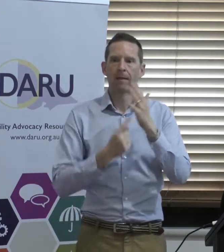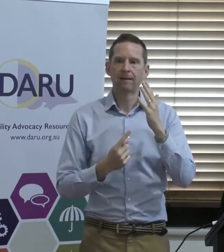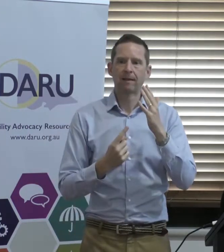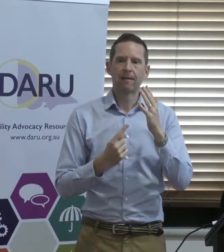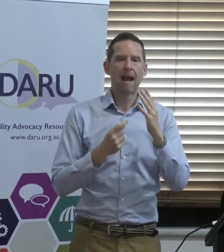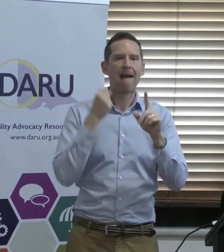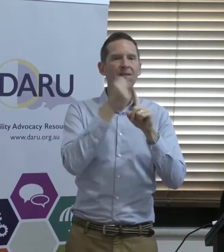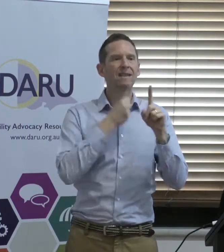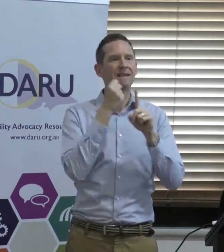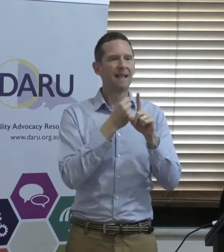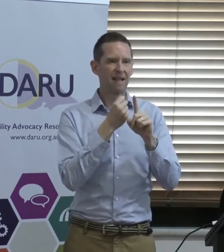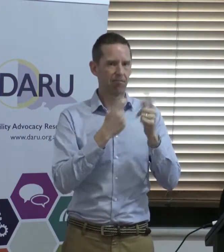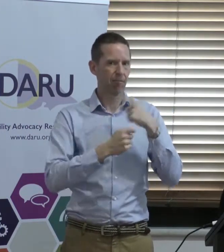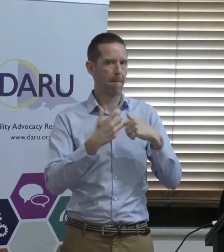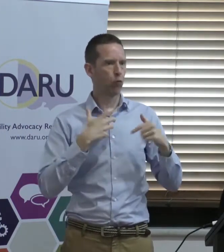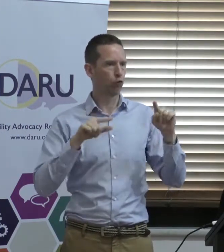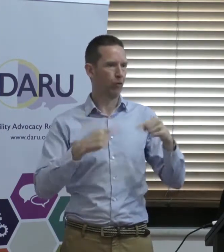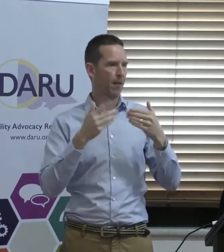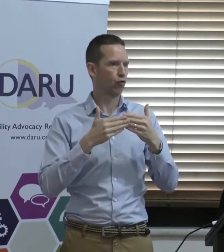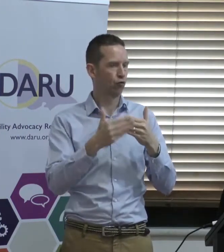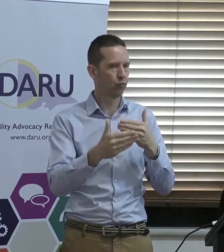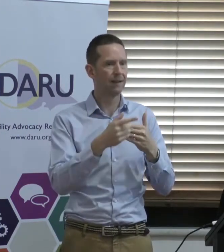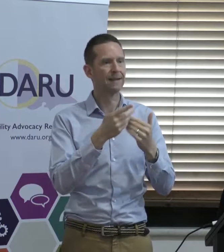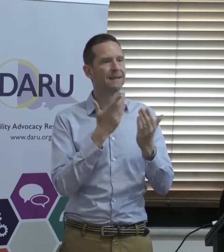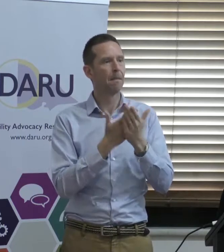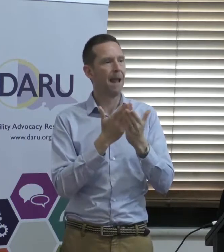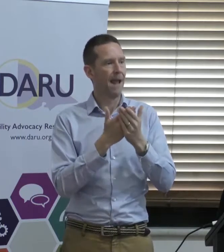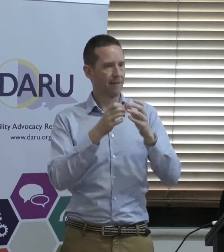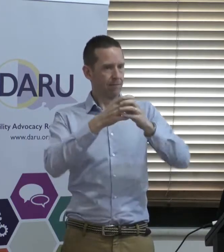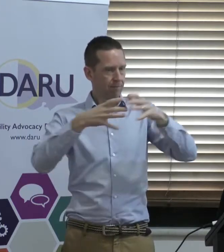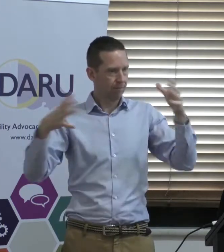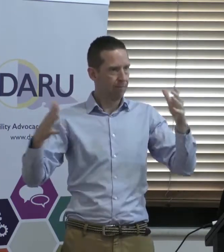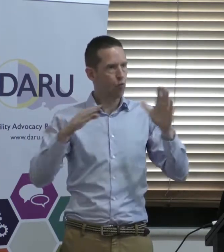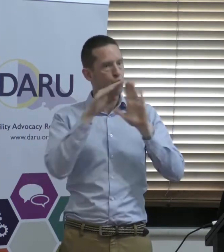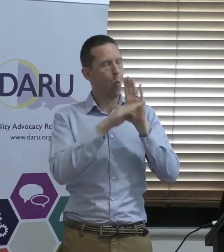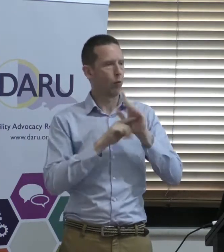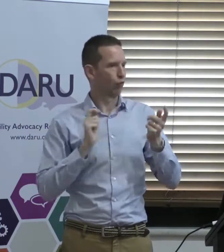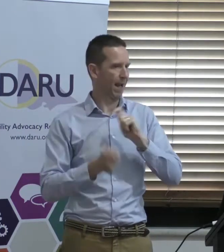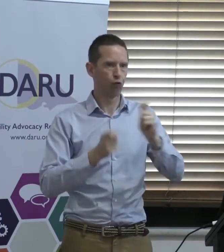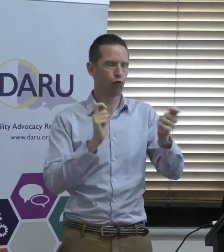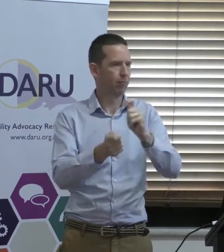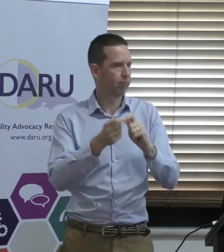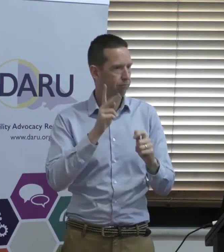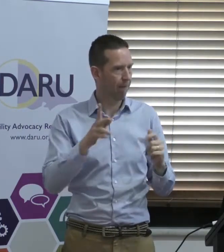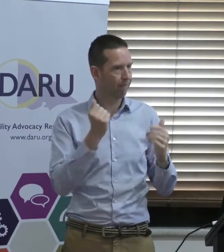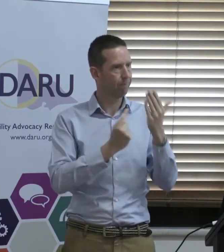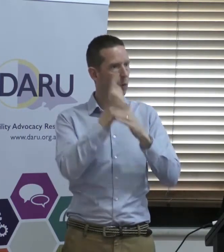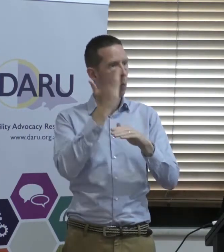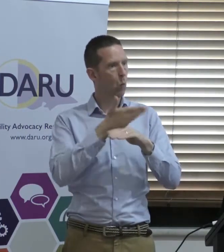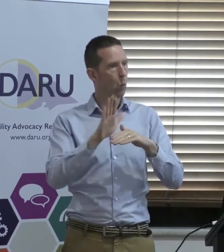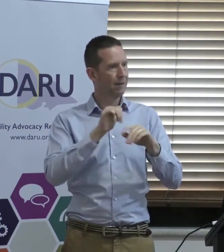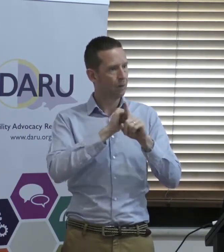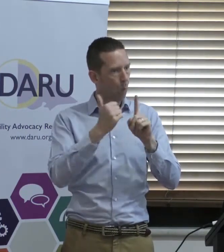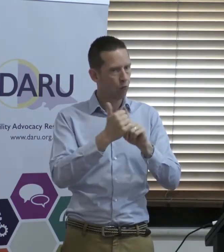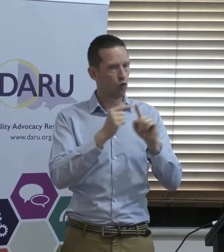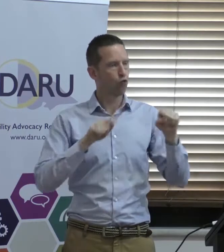more challenging every day. Demand is growing and the rules are changing. Dealing with new situations challenges our